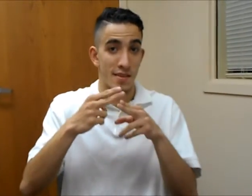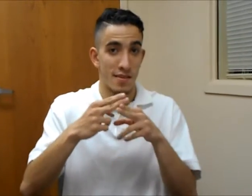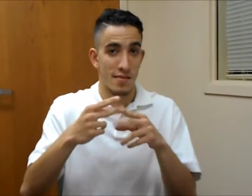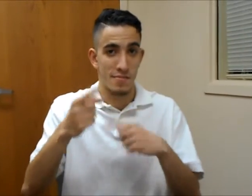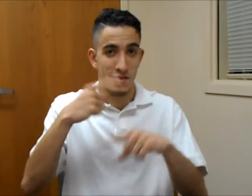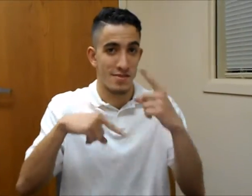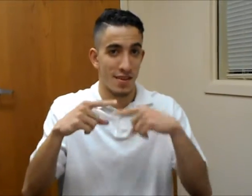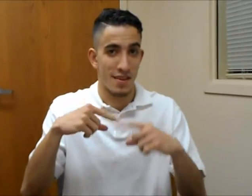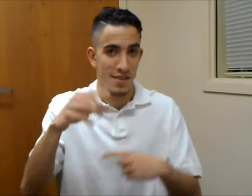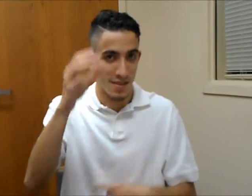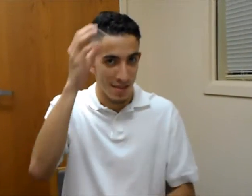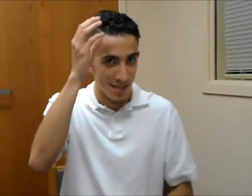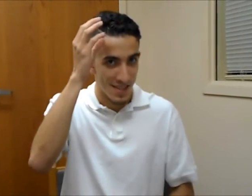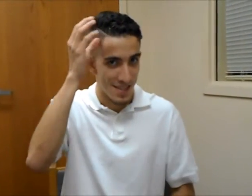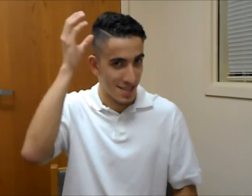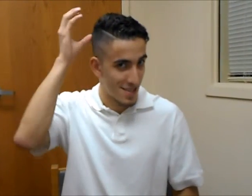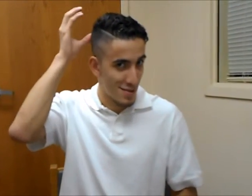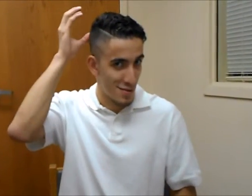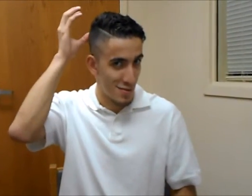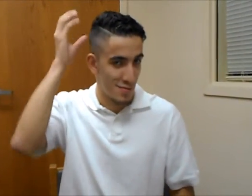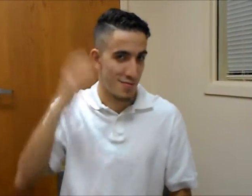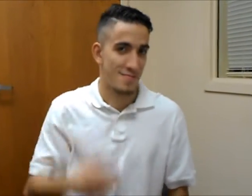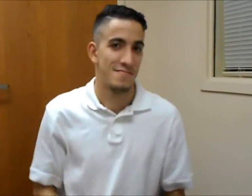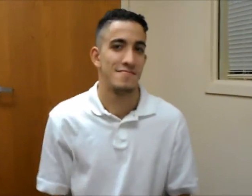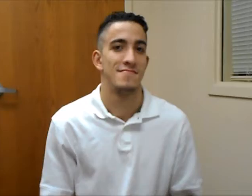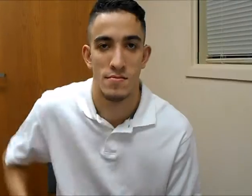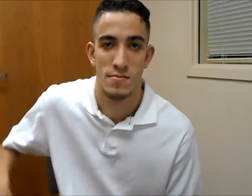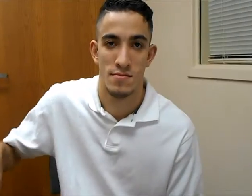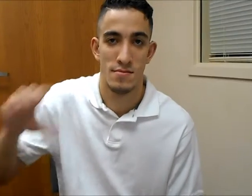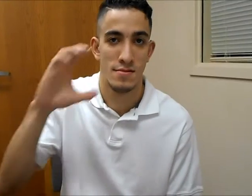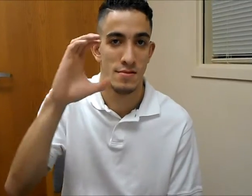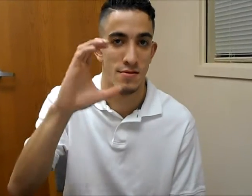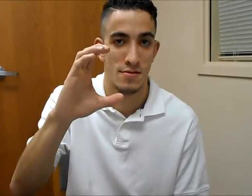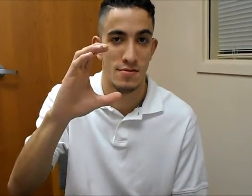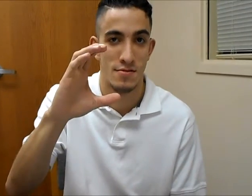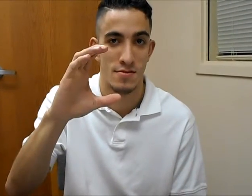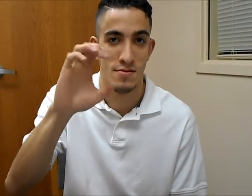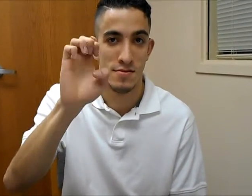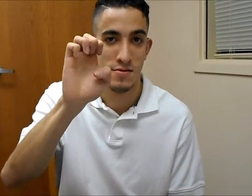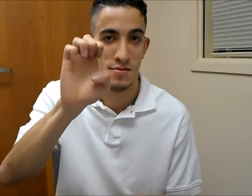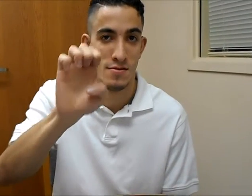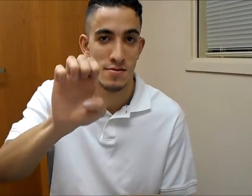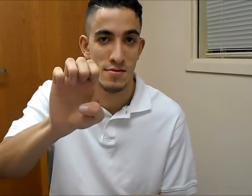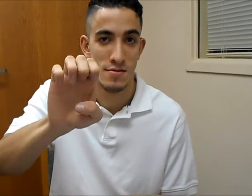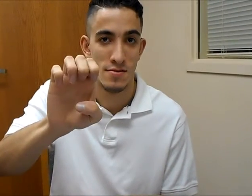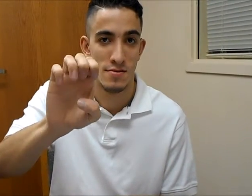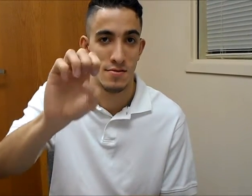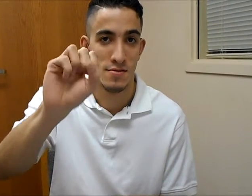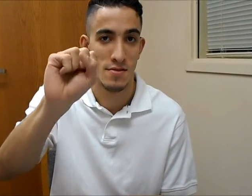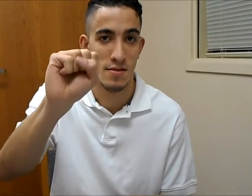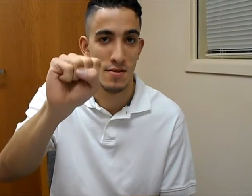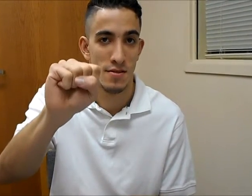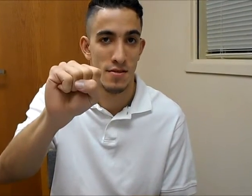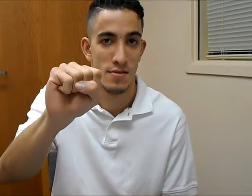Name sign Caesar. C-E-S